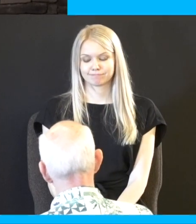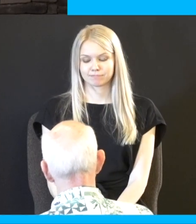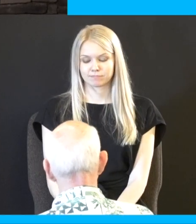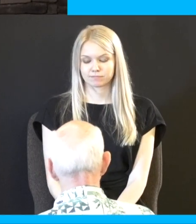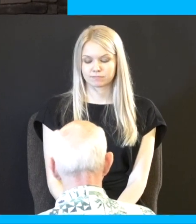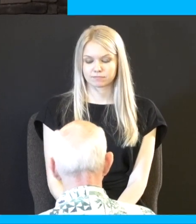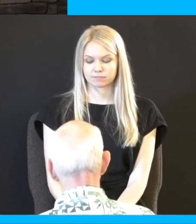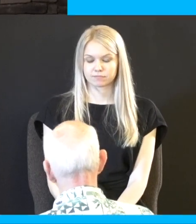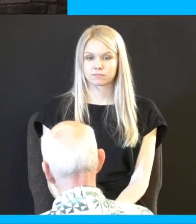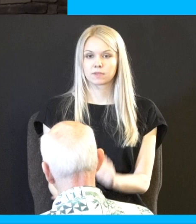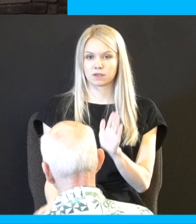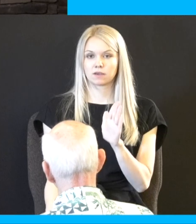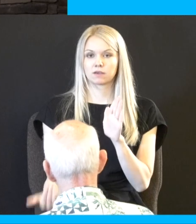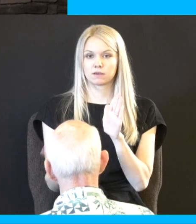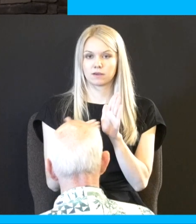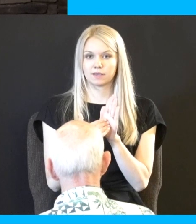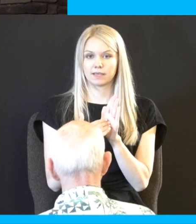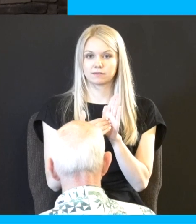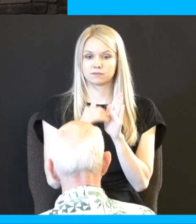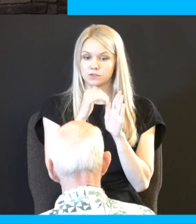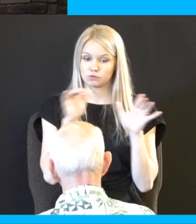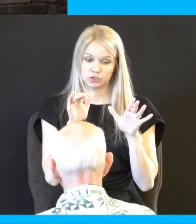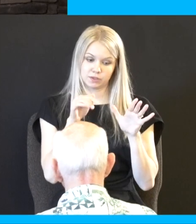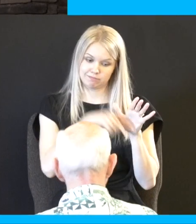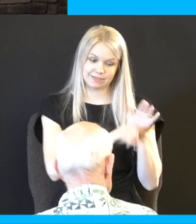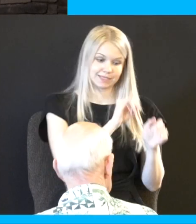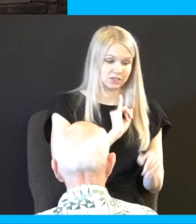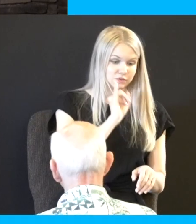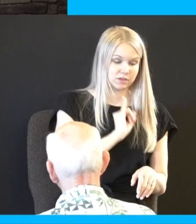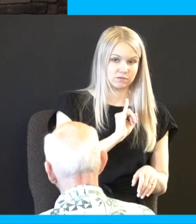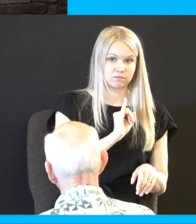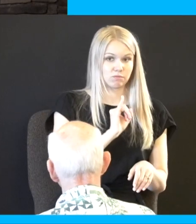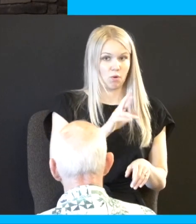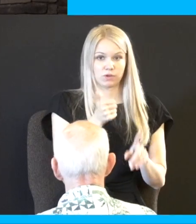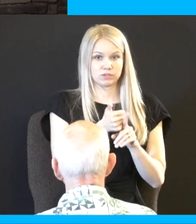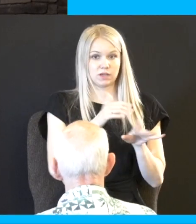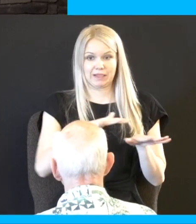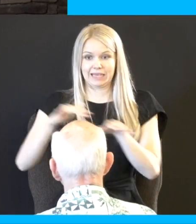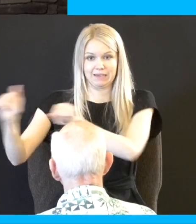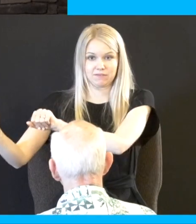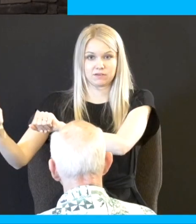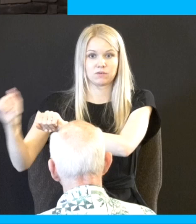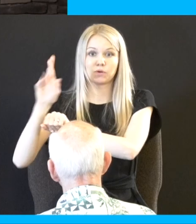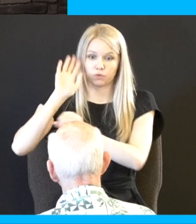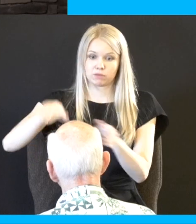once again don't do it in Israel or leave surely put to death he that